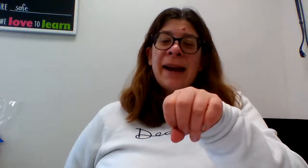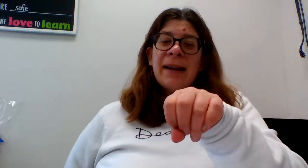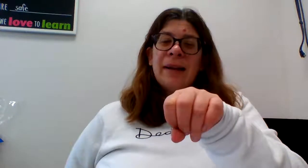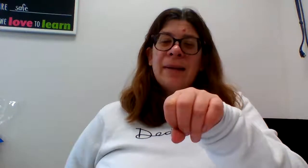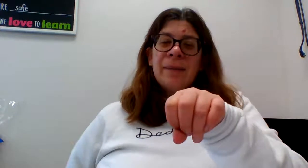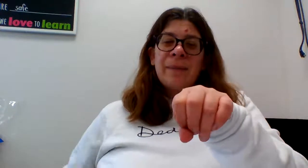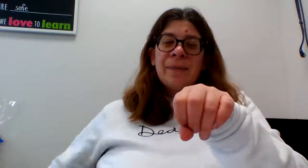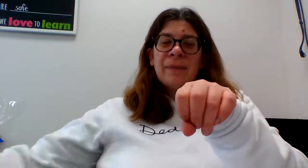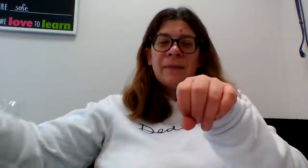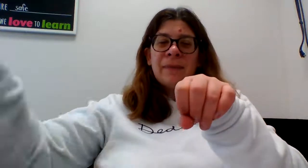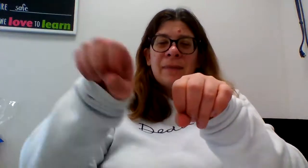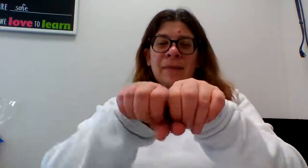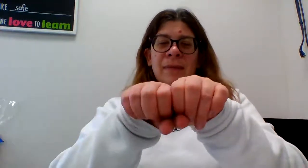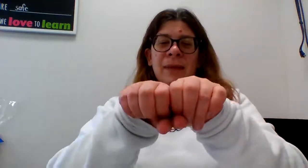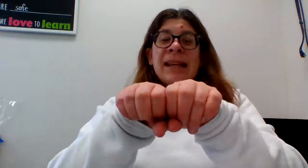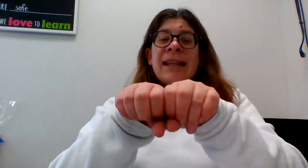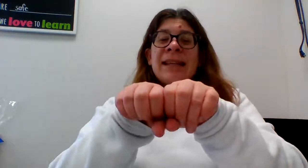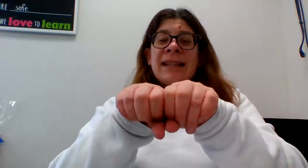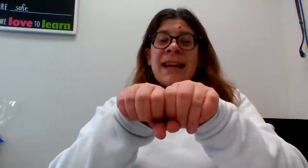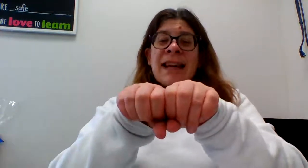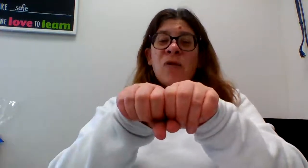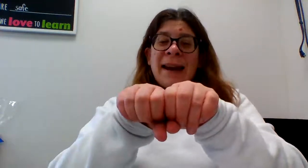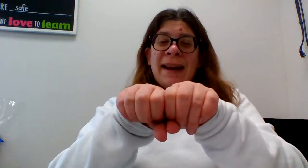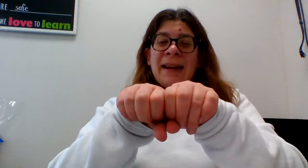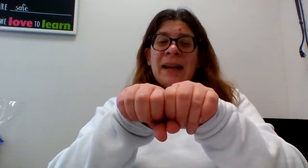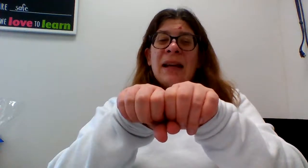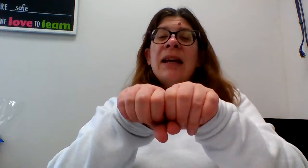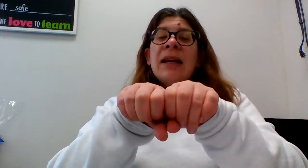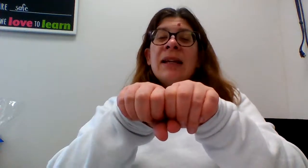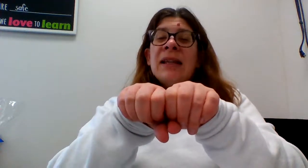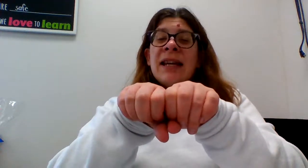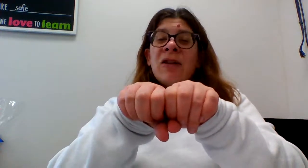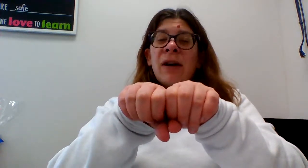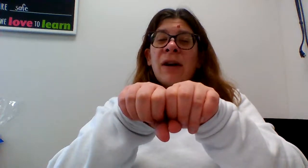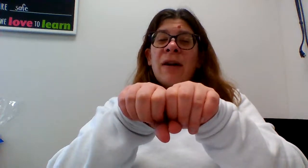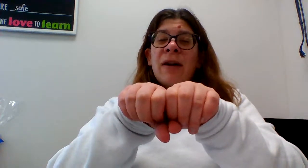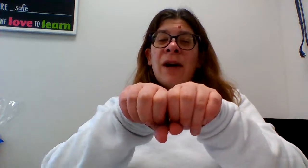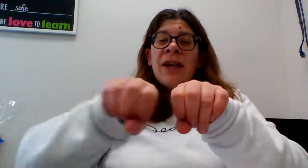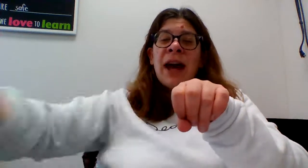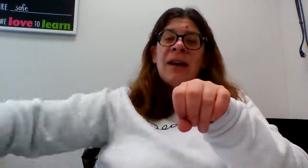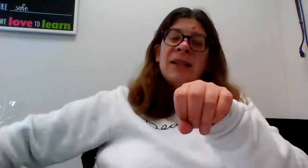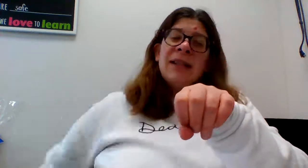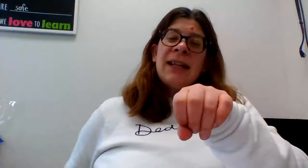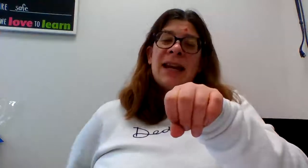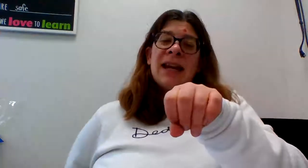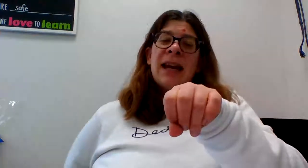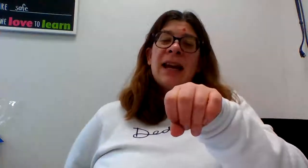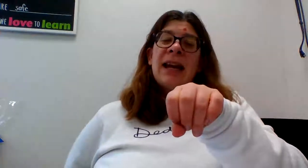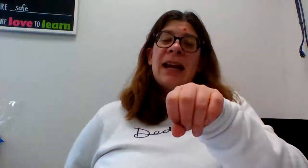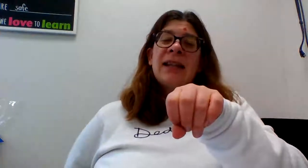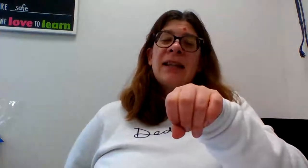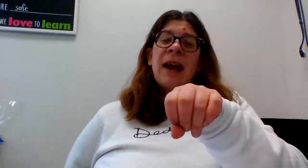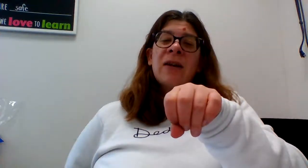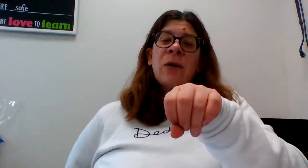secret secret without without sea is crit